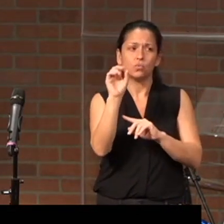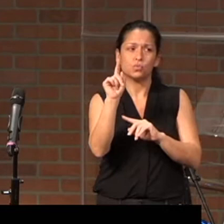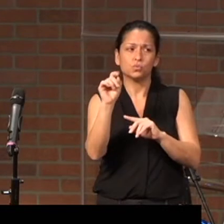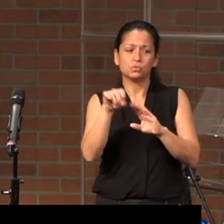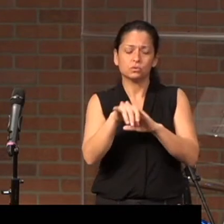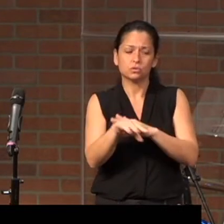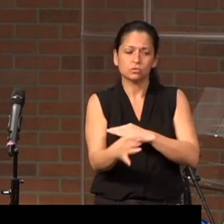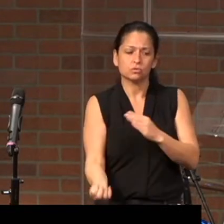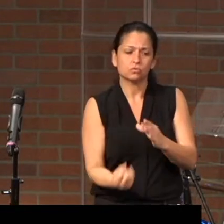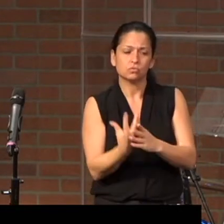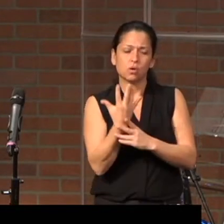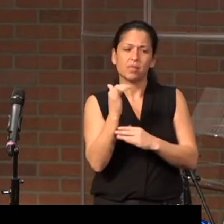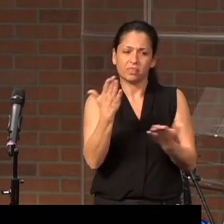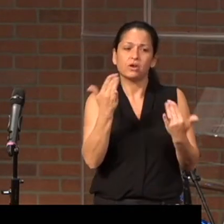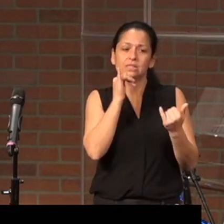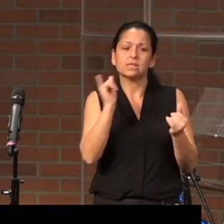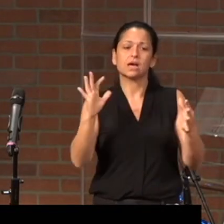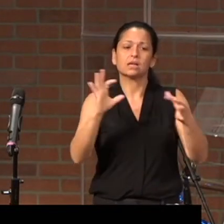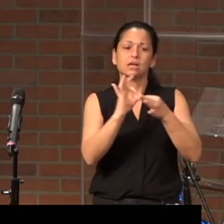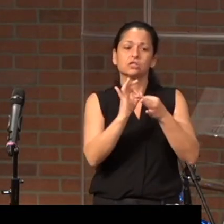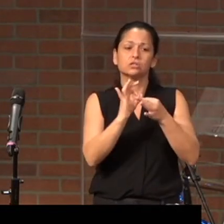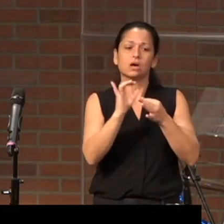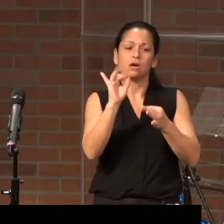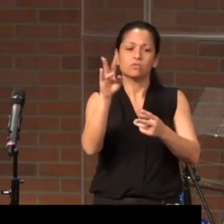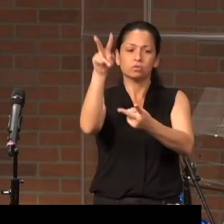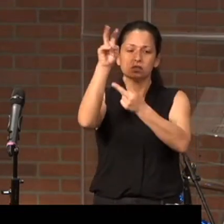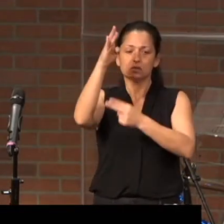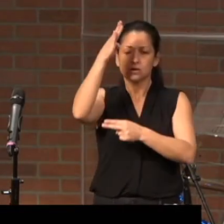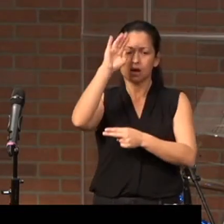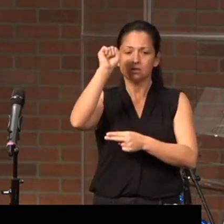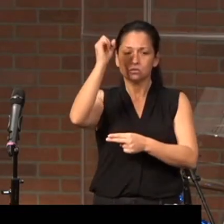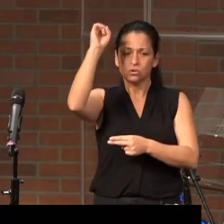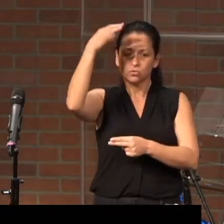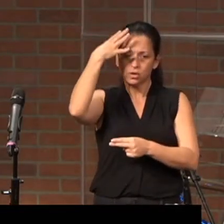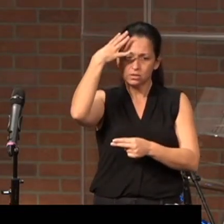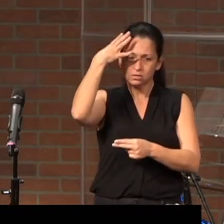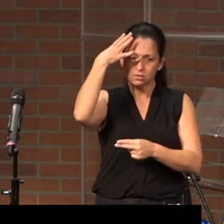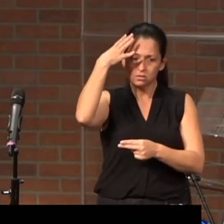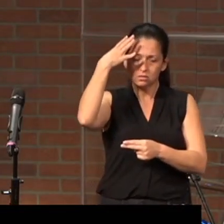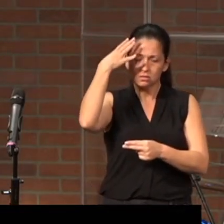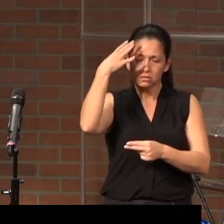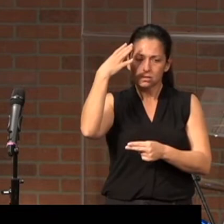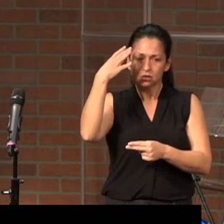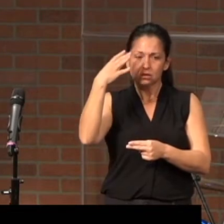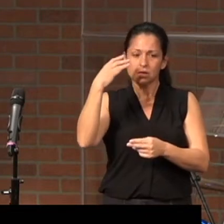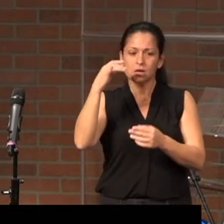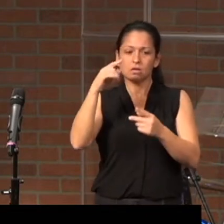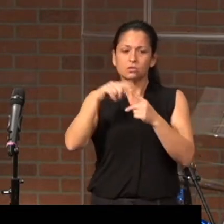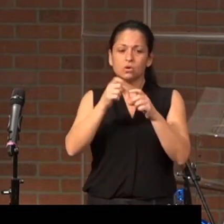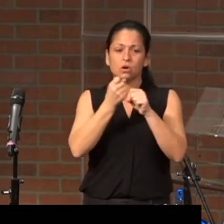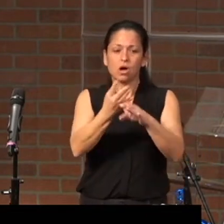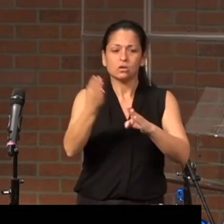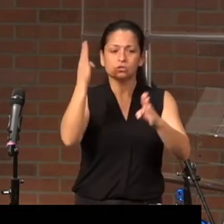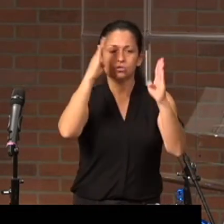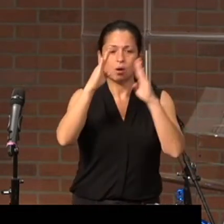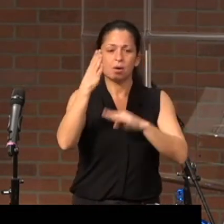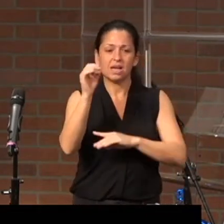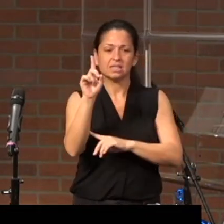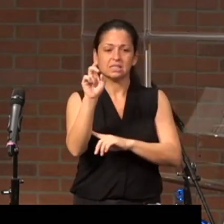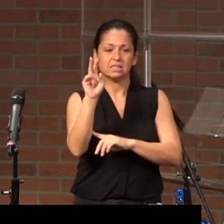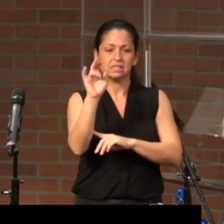connection between receiving God's grace and that no bitter root grows up to cause trouble and defile many.